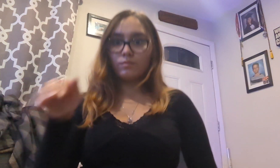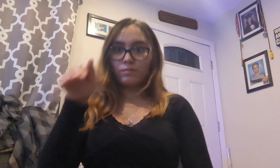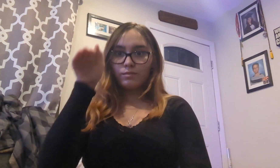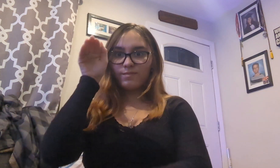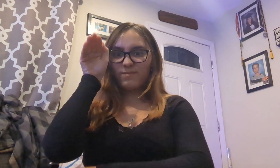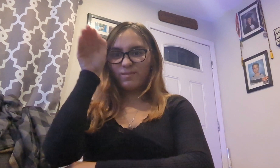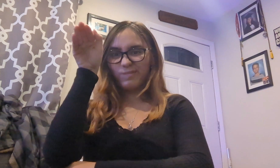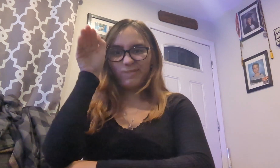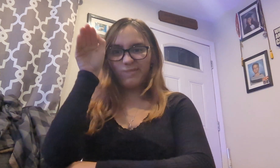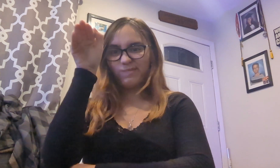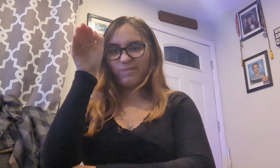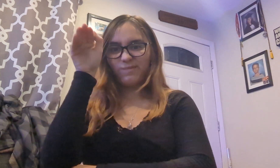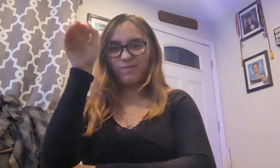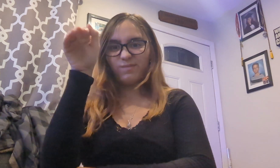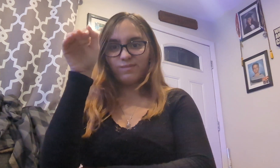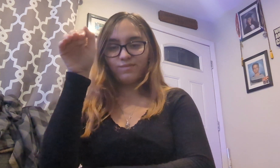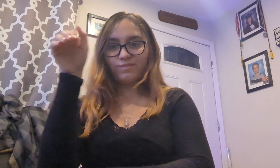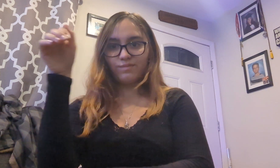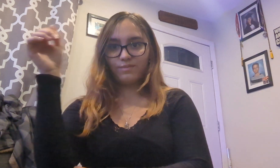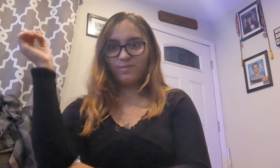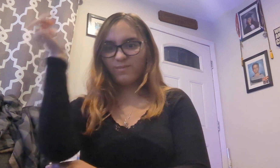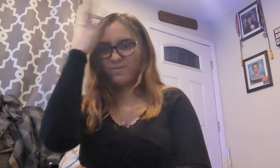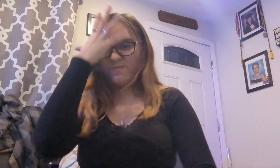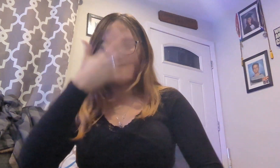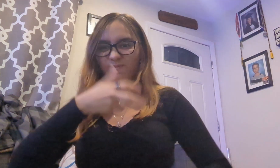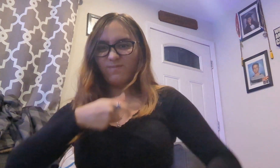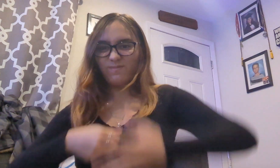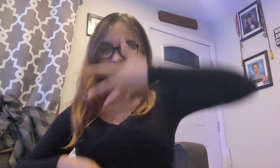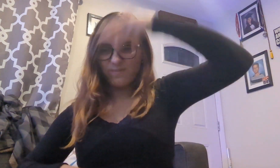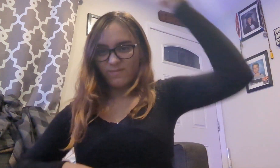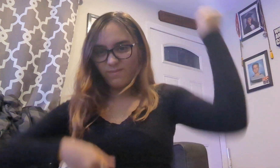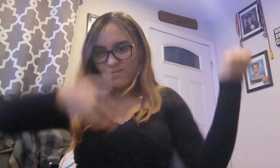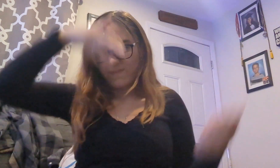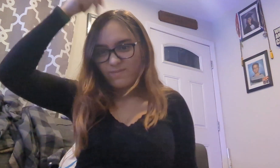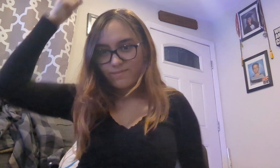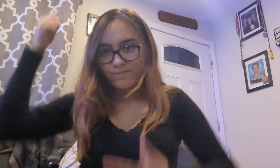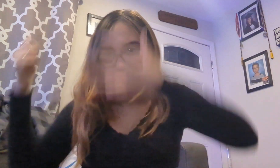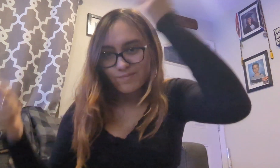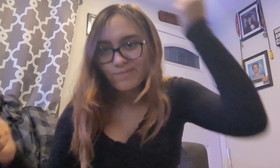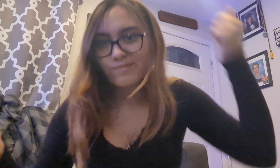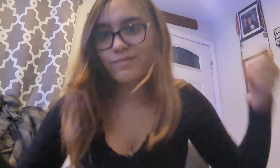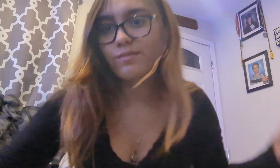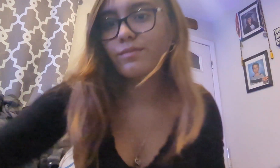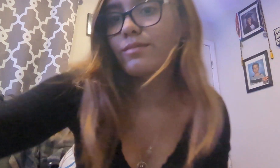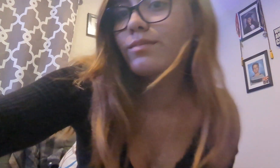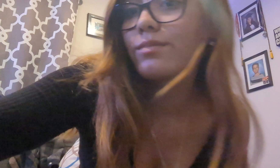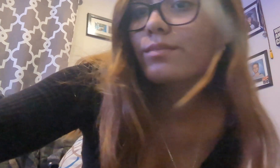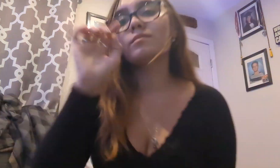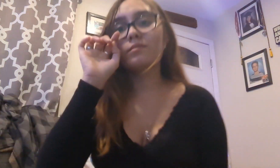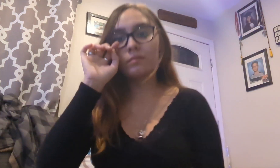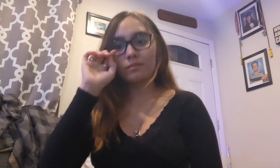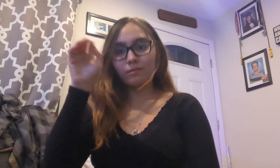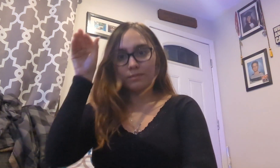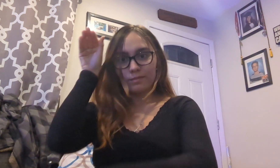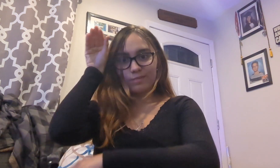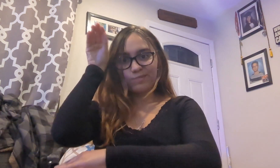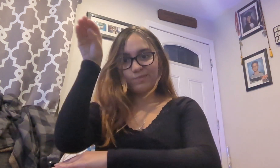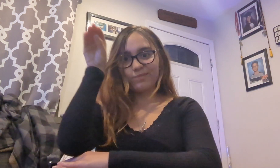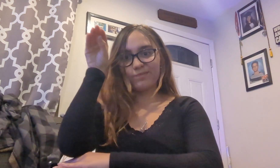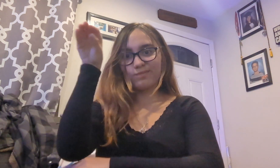He's not the wrong girl. My old boyfriend is dead. Soon. I feel that too. We could take him back there. It's great to do me